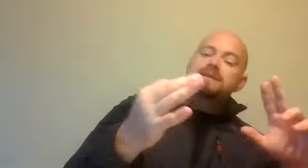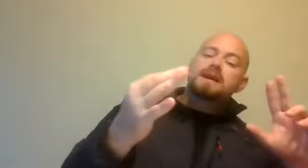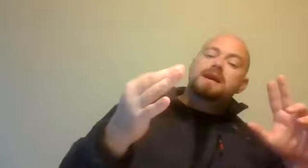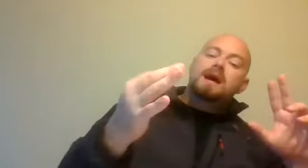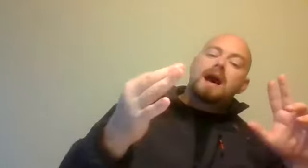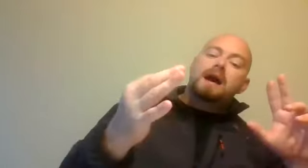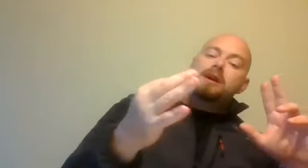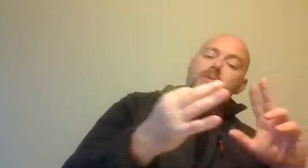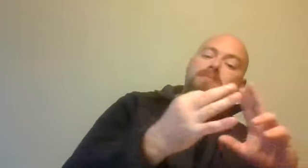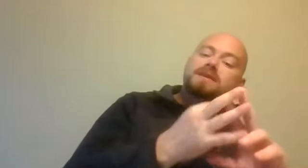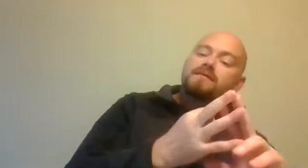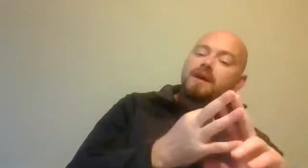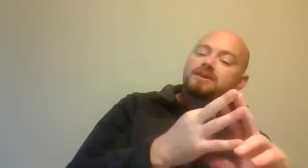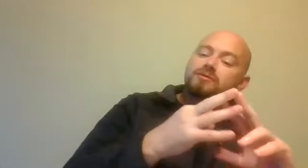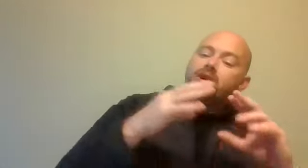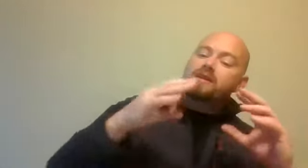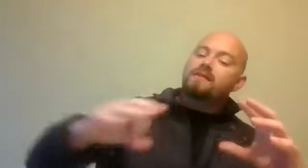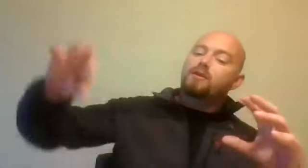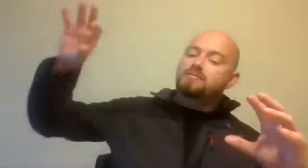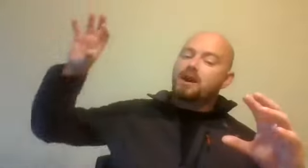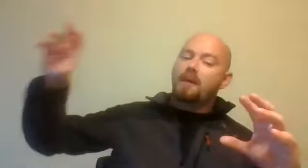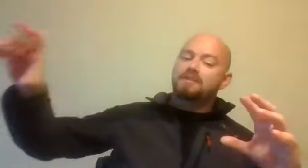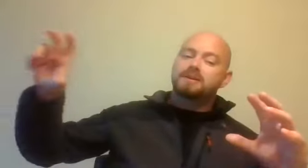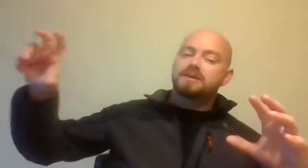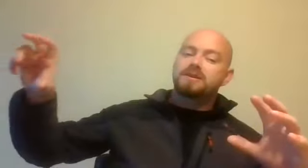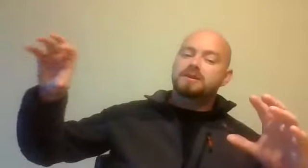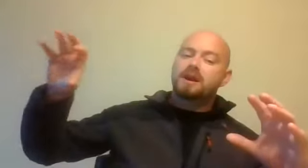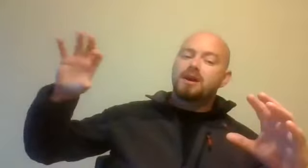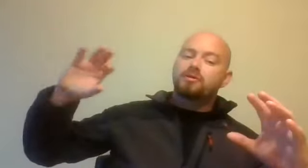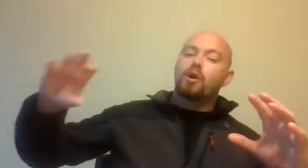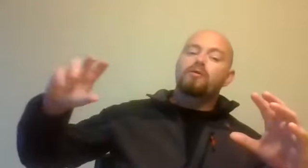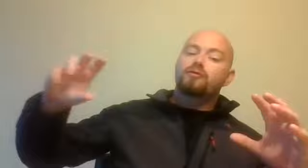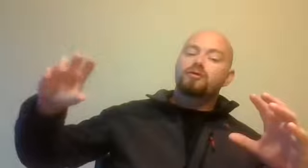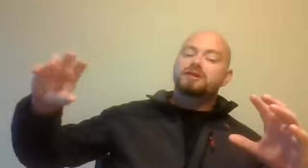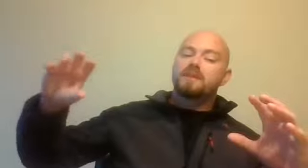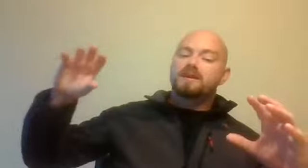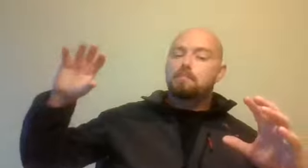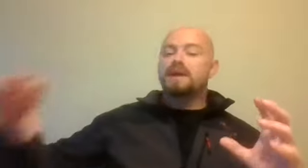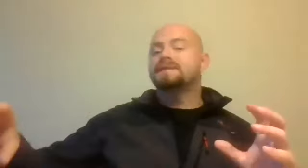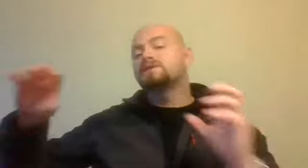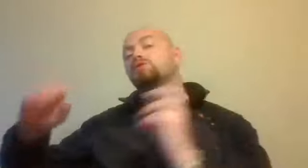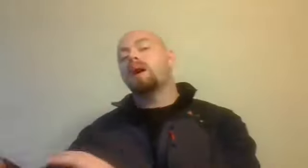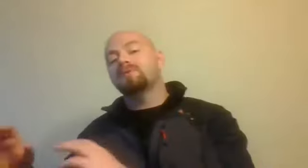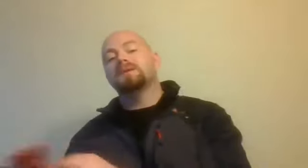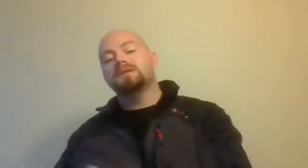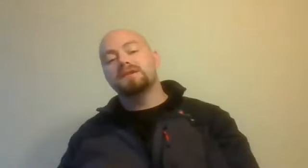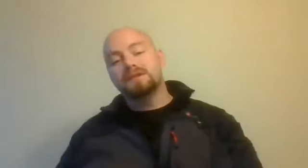and our misinformation we are never going to make optimal decisions. The goal for us is to make the best suboptimal decisions.